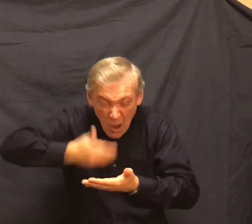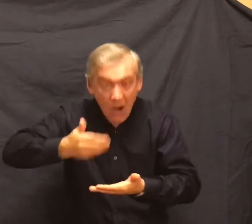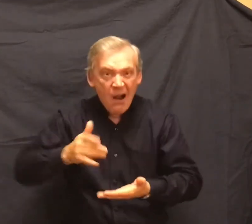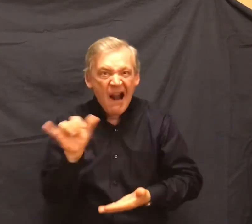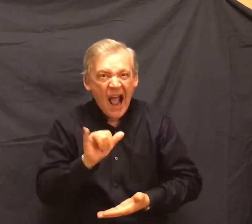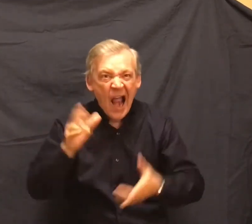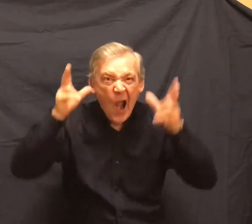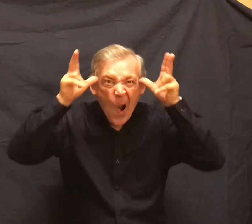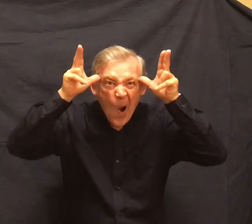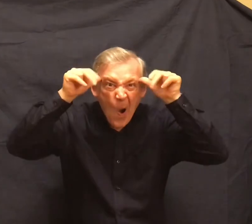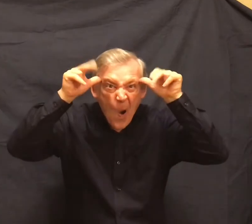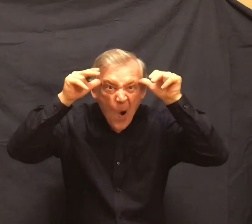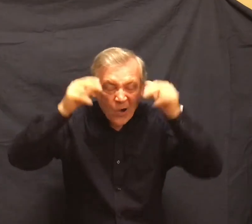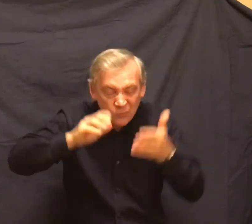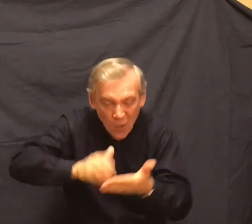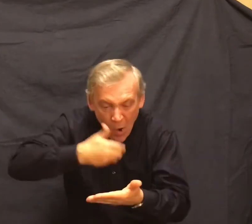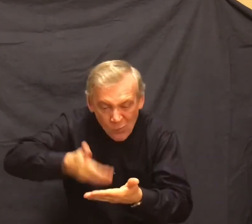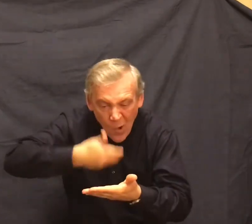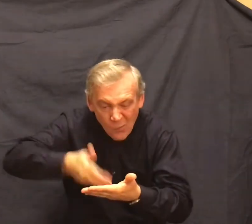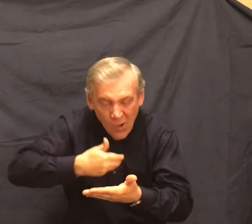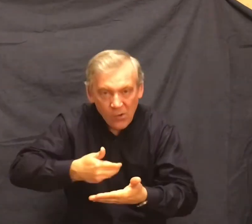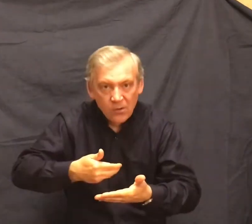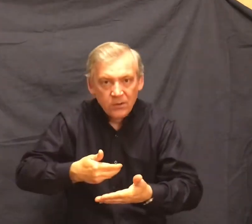The small man stepped nervously beside him.